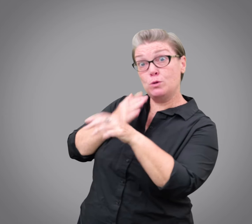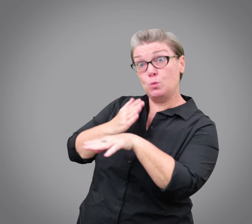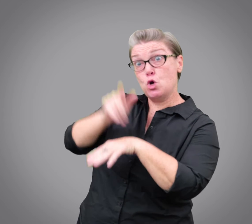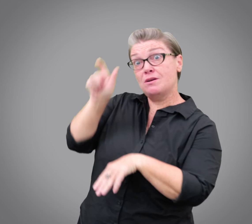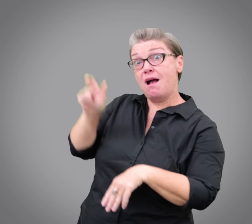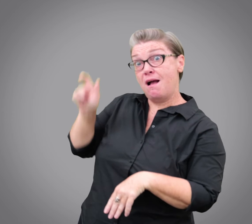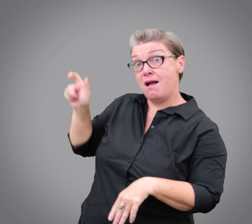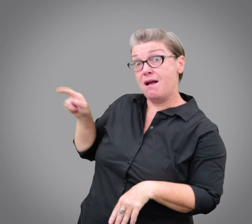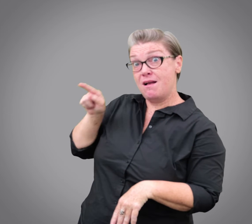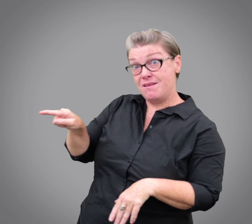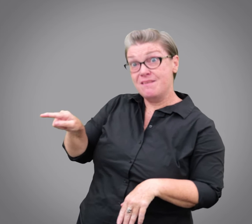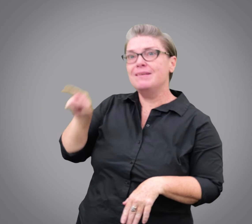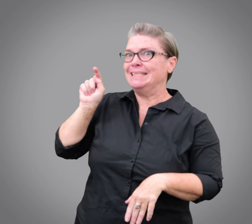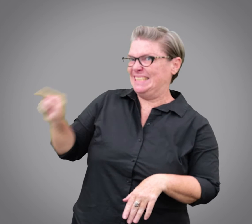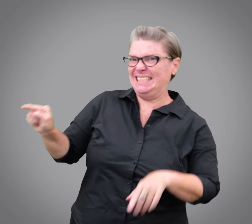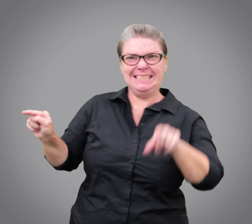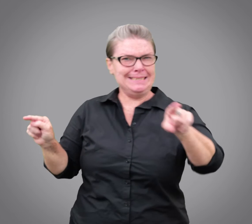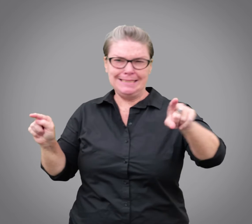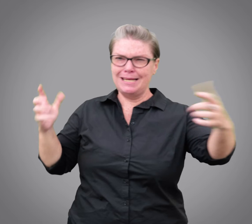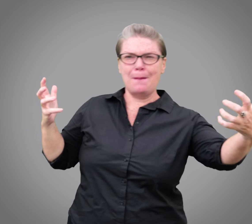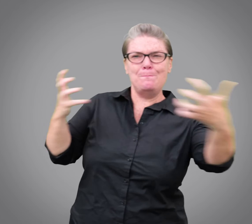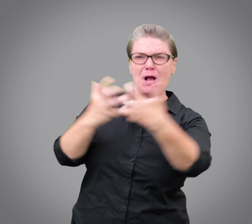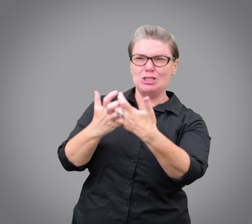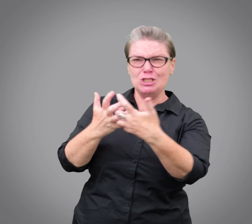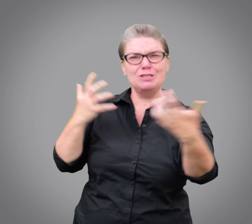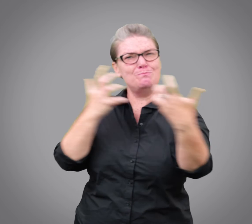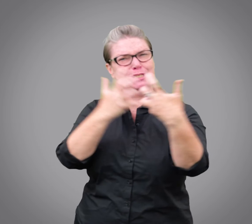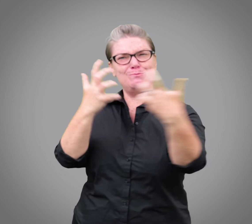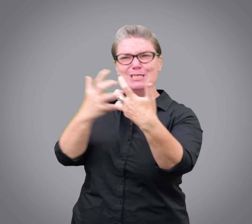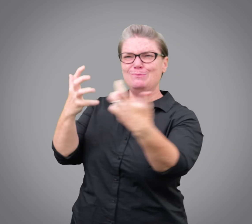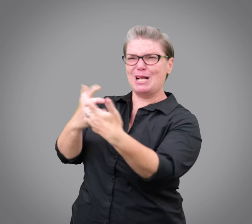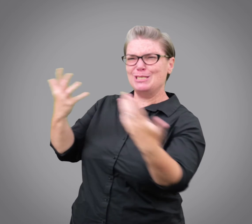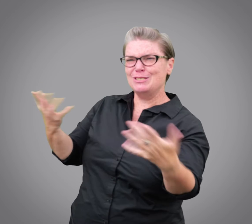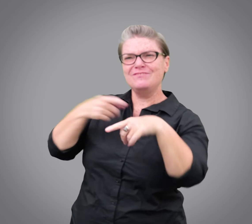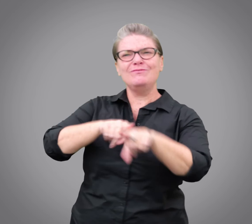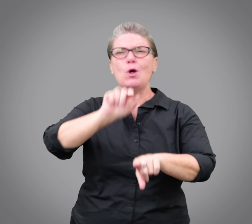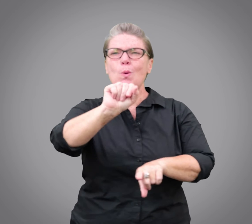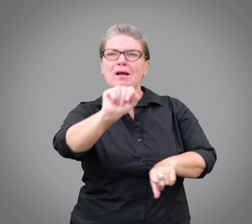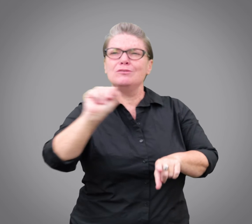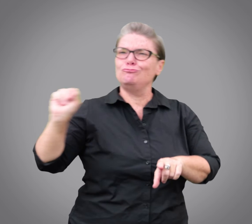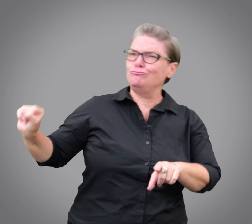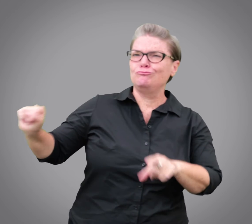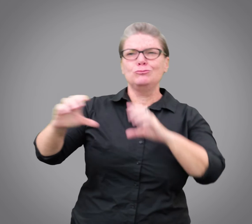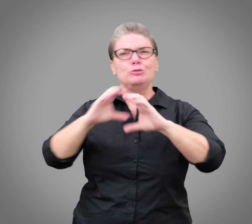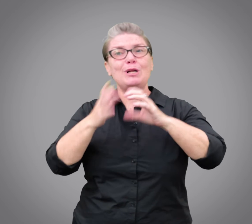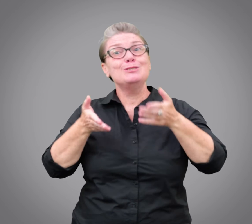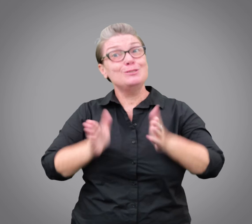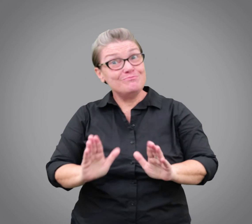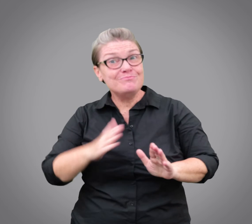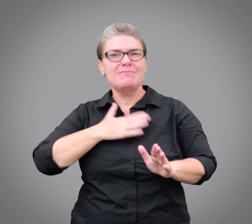depending on the individual's needs, their communication style, their